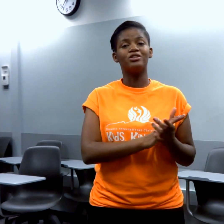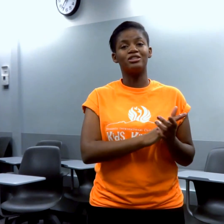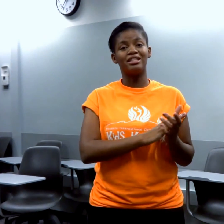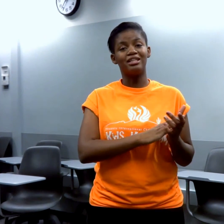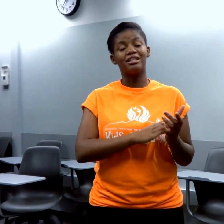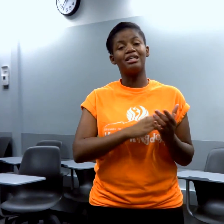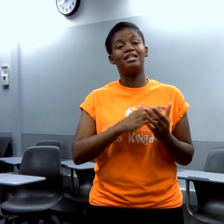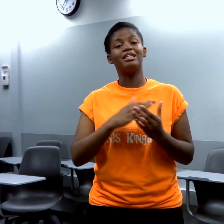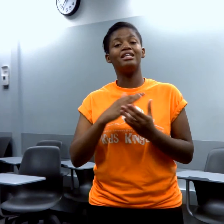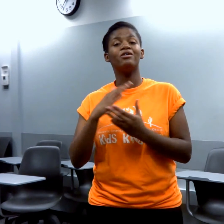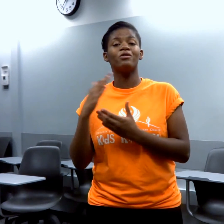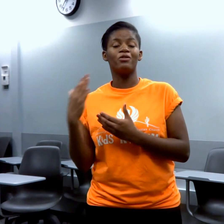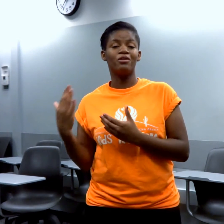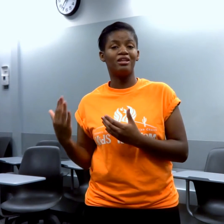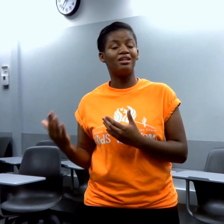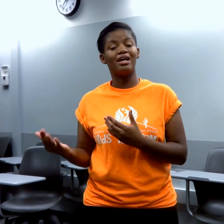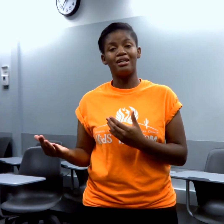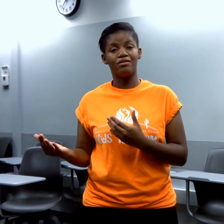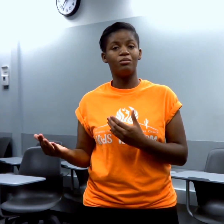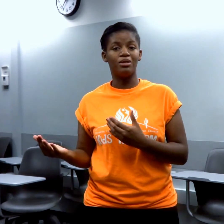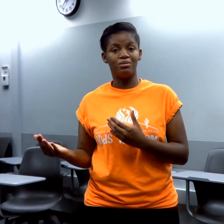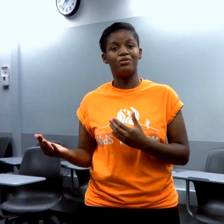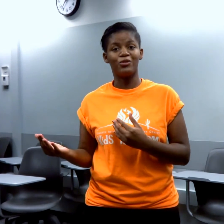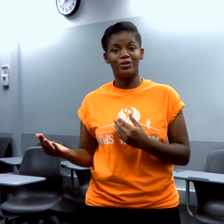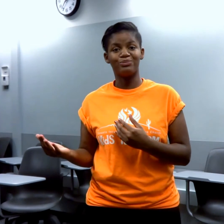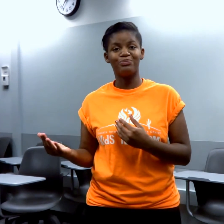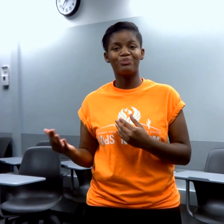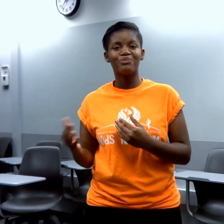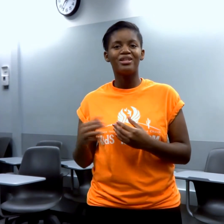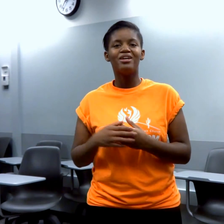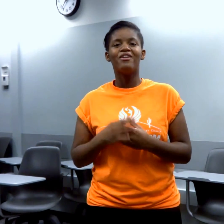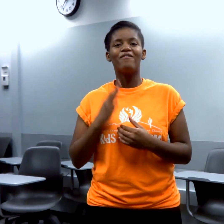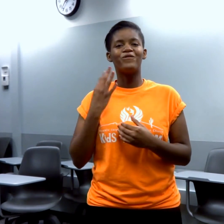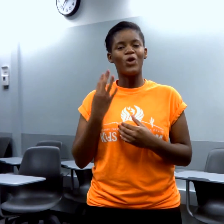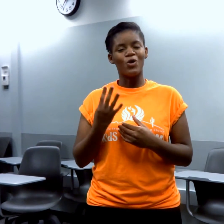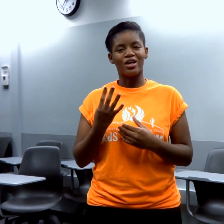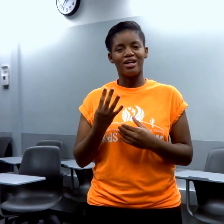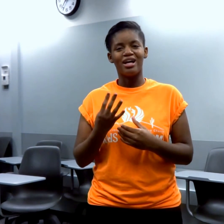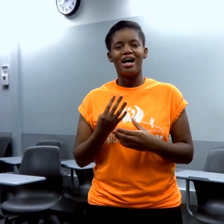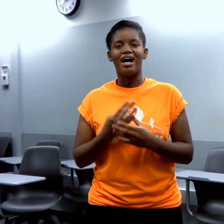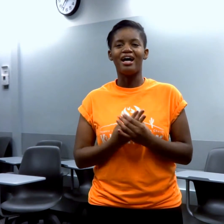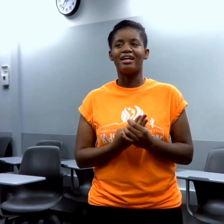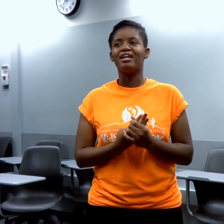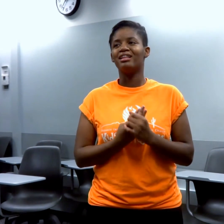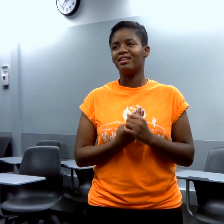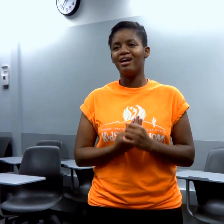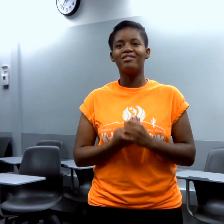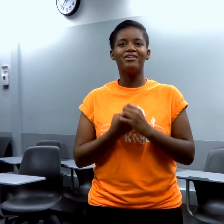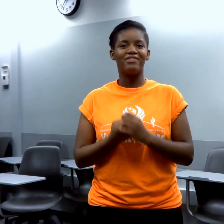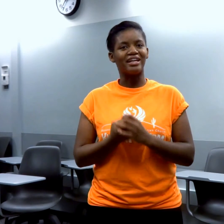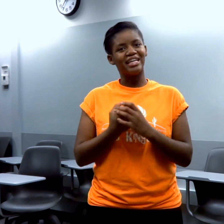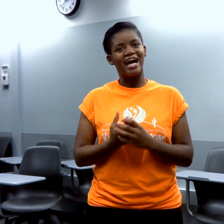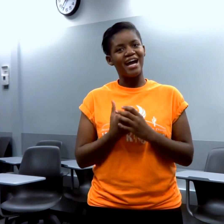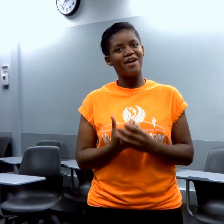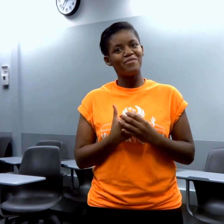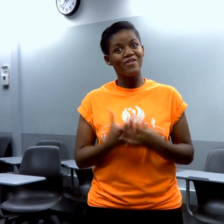your skin clearer than it had ever been before. Four, I love the fact that I have more